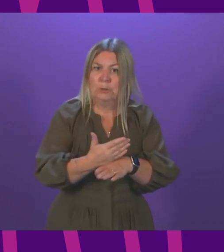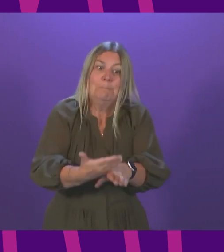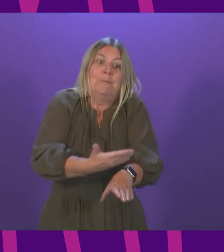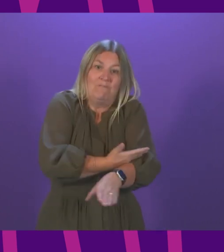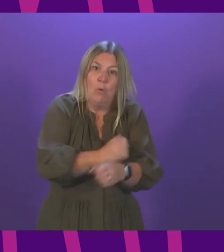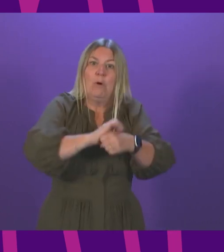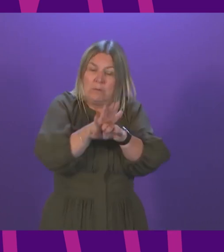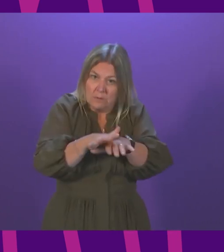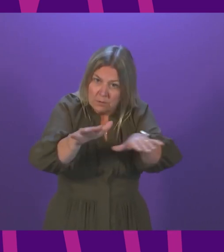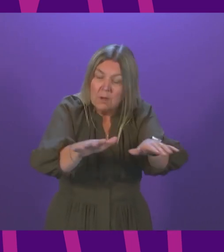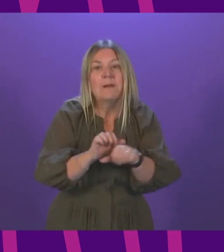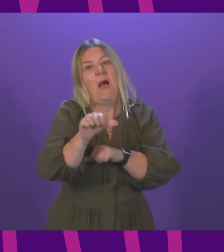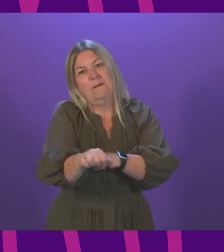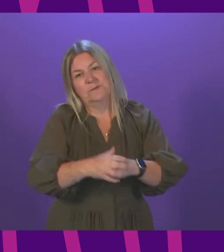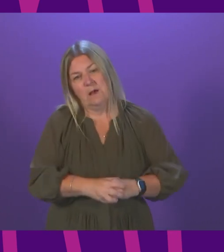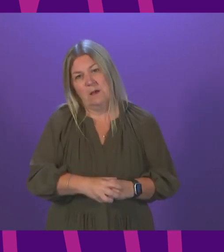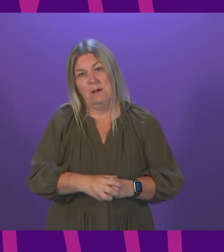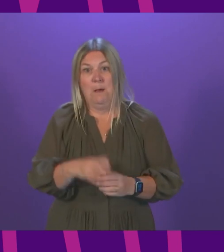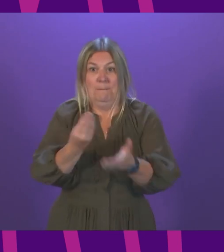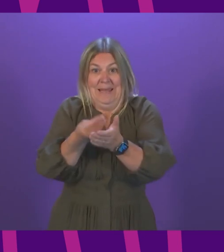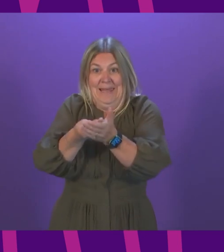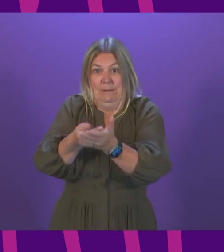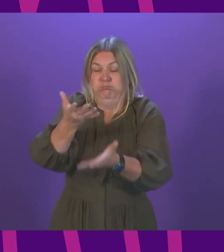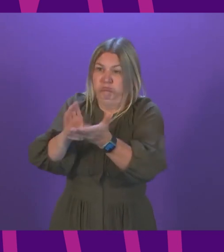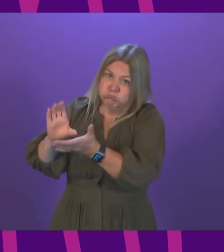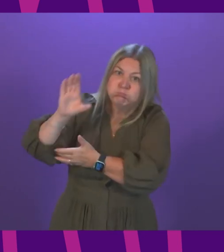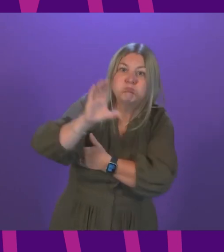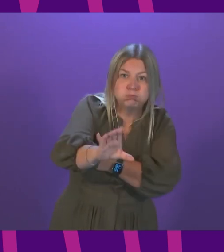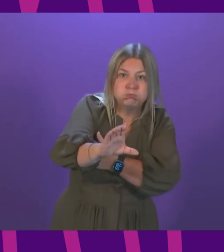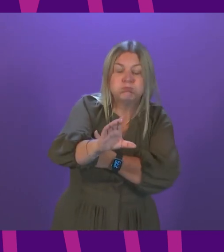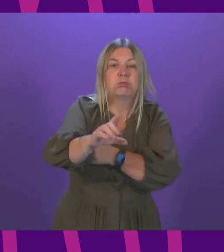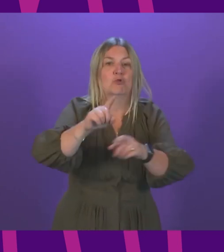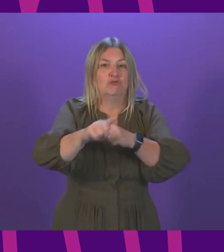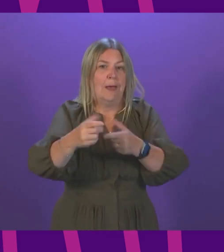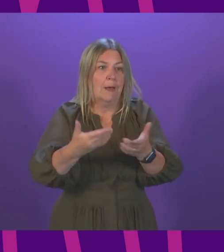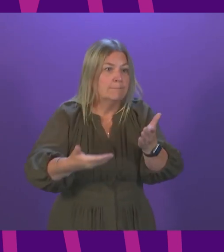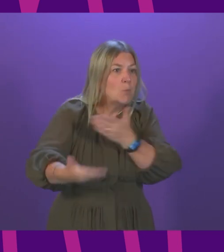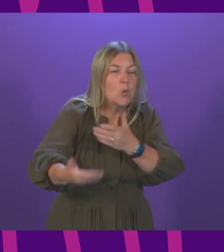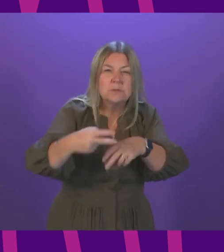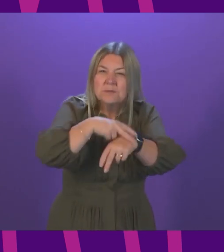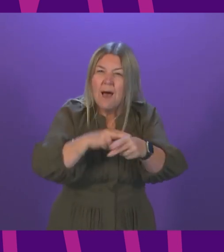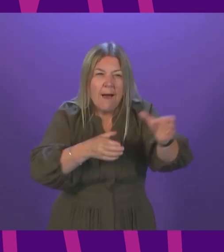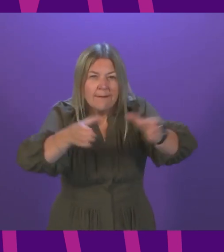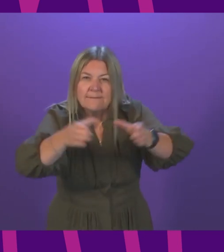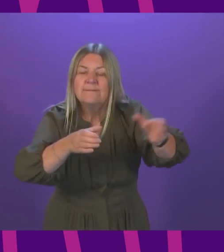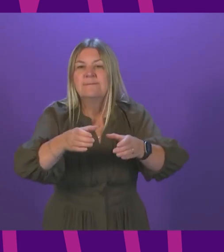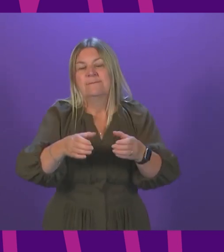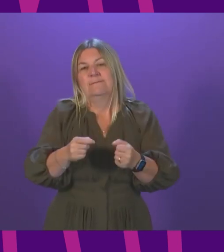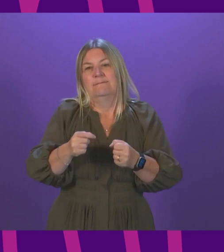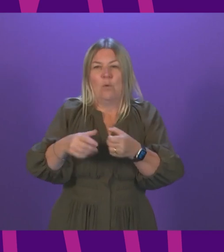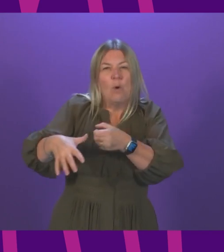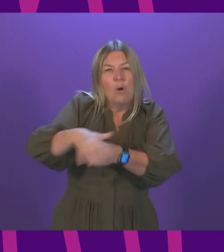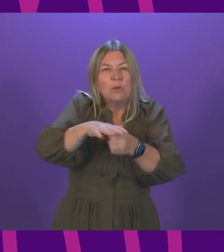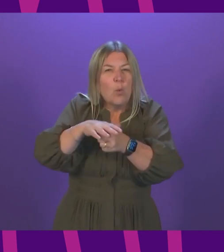the pandemic. This includes additional funding to recruit more ambulance staff, enhanced air transfer capacity through a contract with Logan Air,